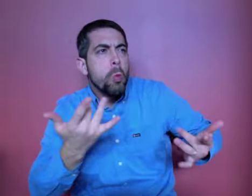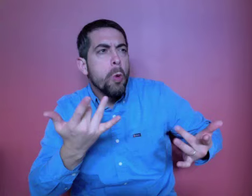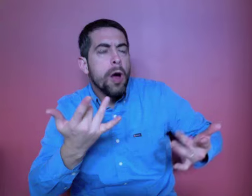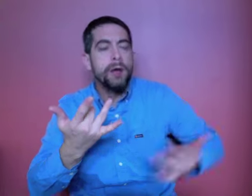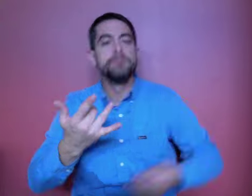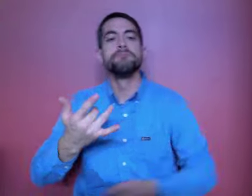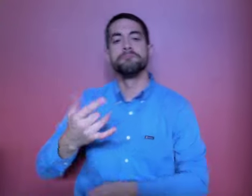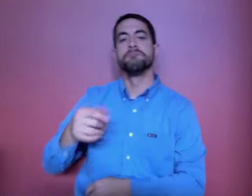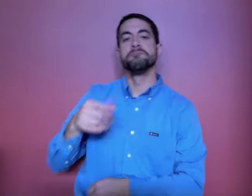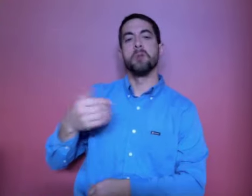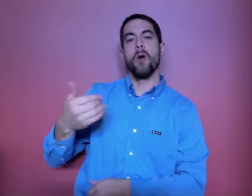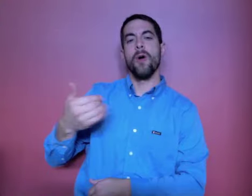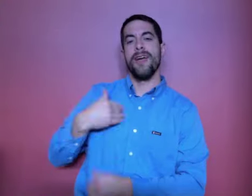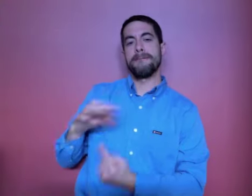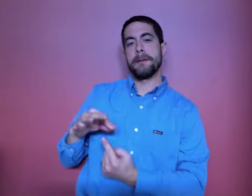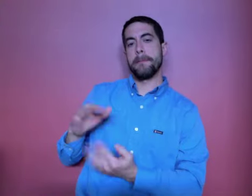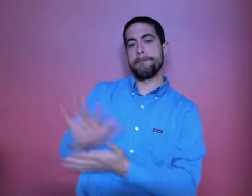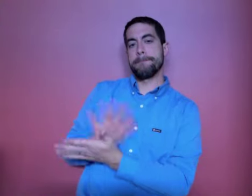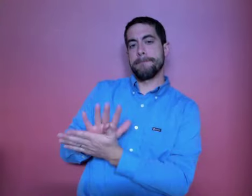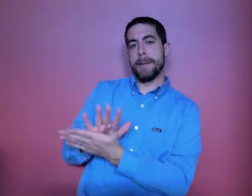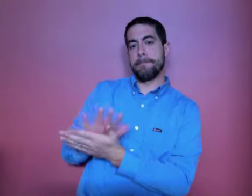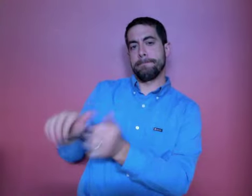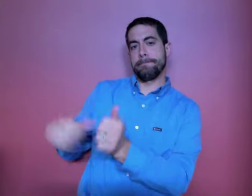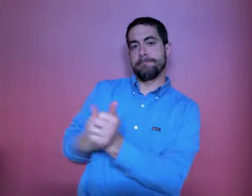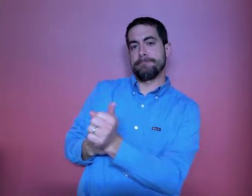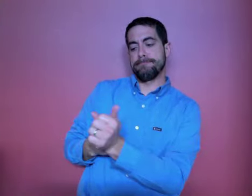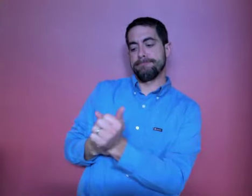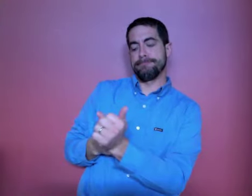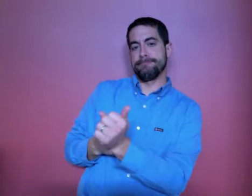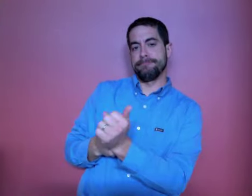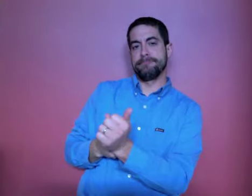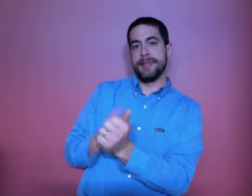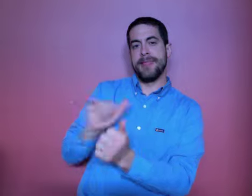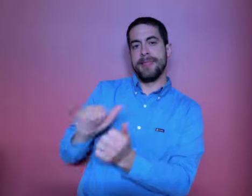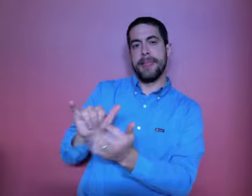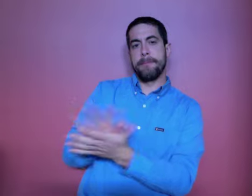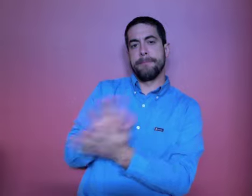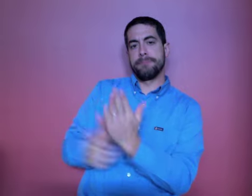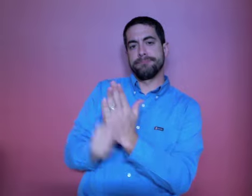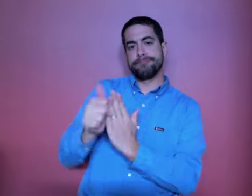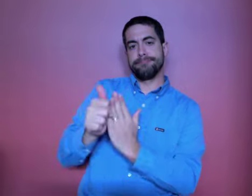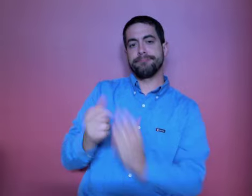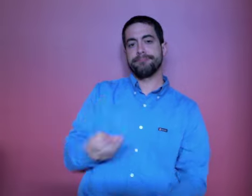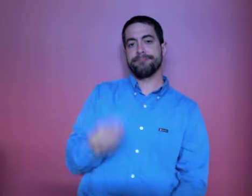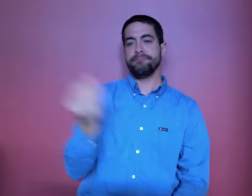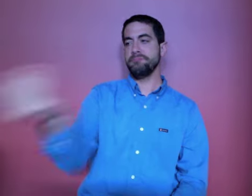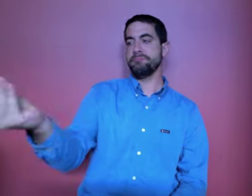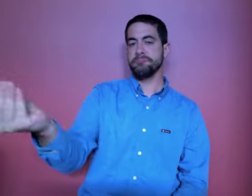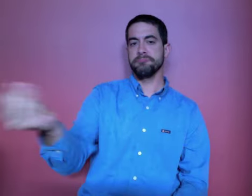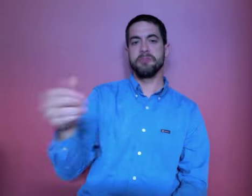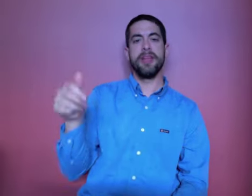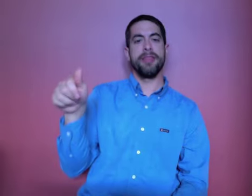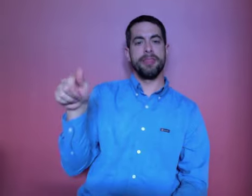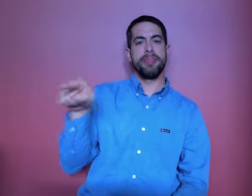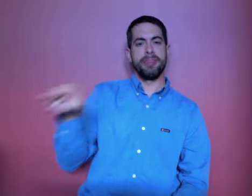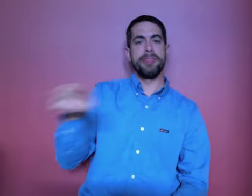Surveys and information to hand out to users if questioned about what they are doing will be made available